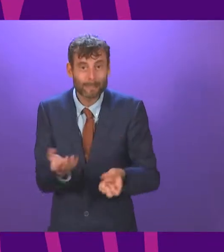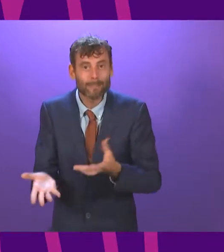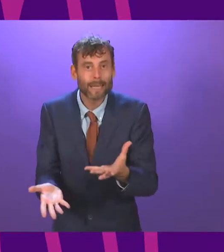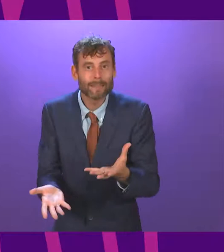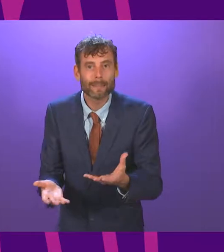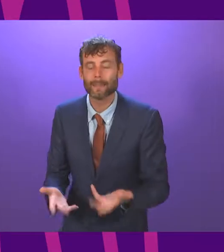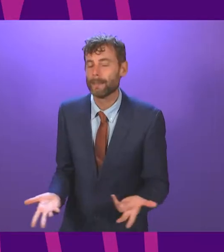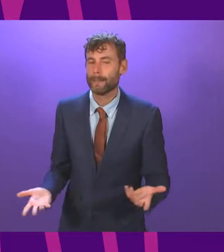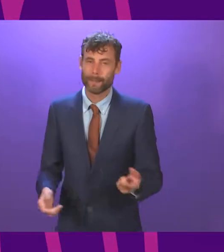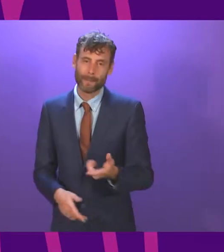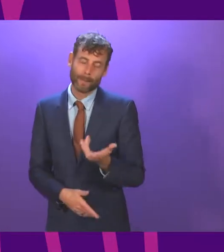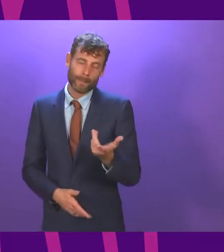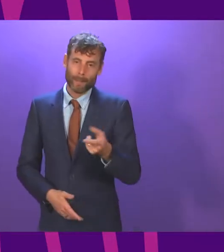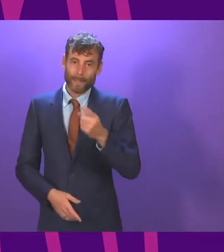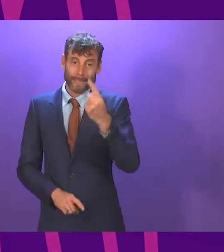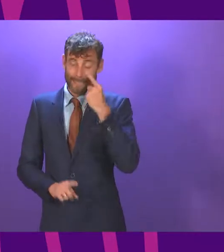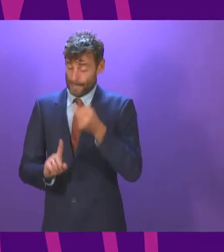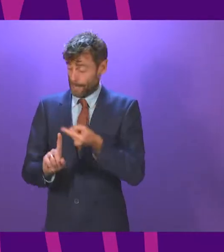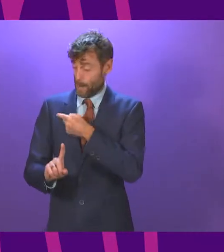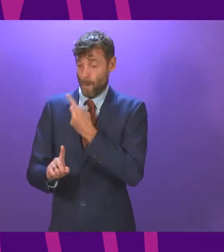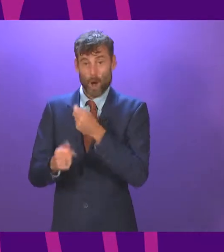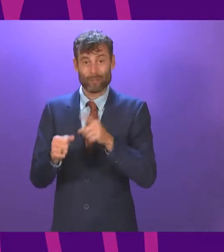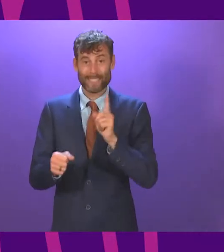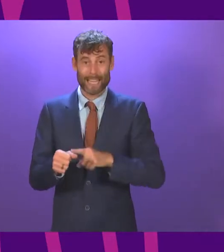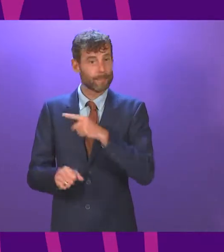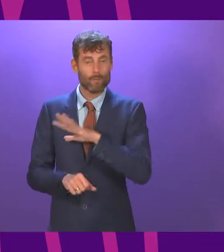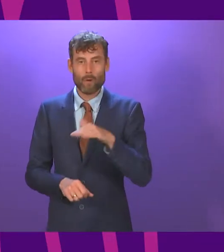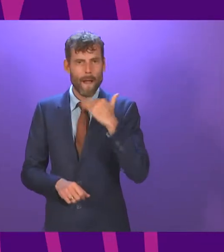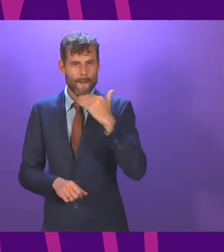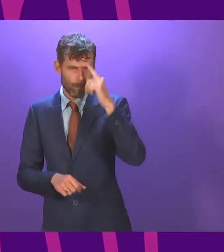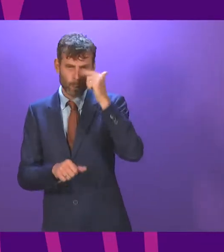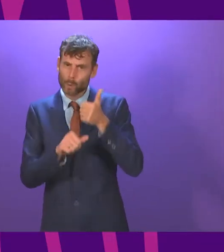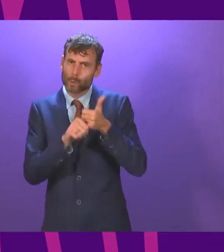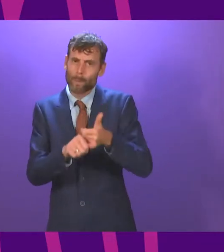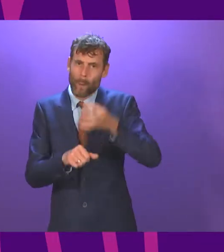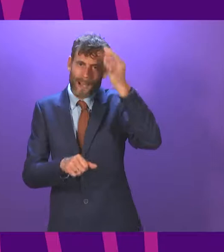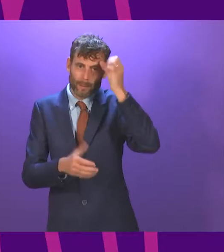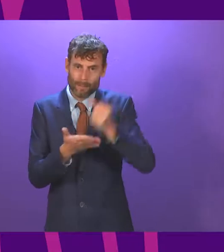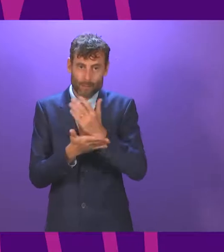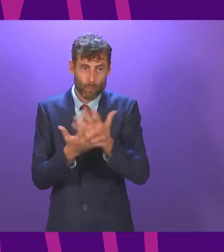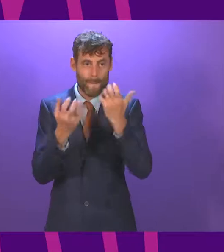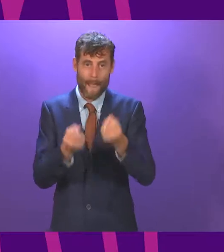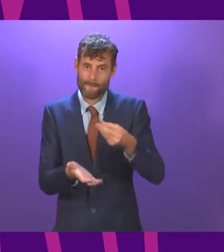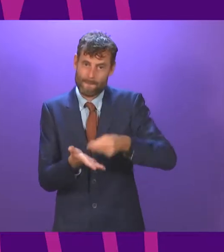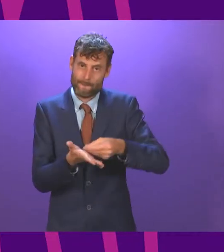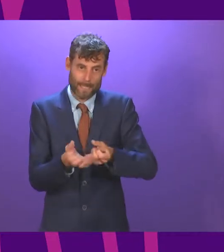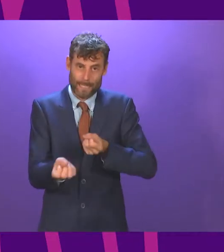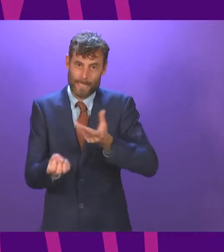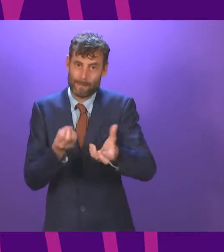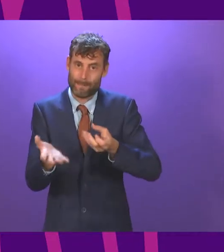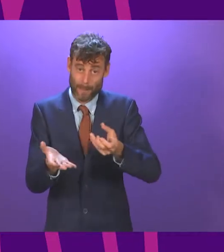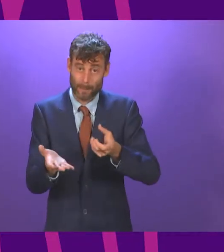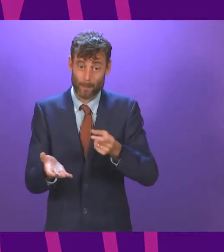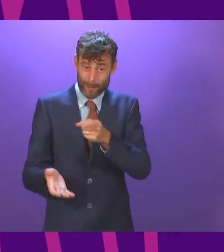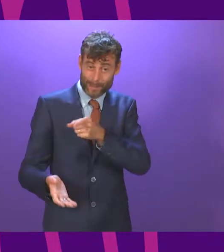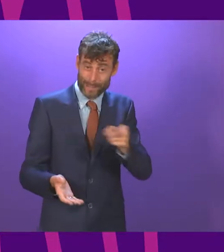not nearly enough has been done to ensure that councils have the money they need in order to deliver the services that are so relied